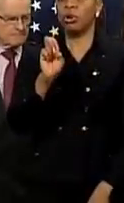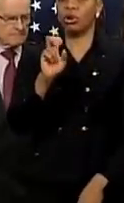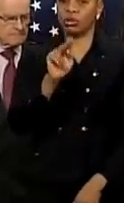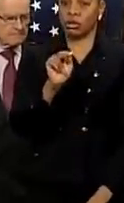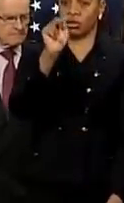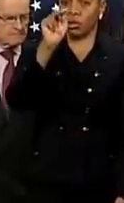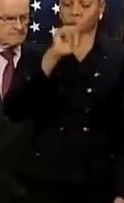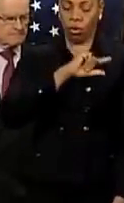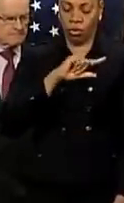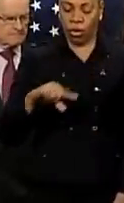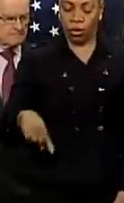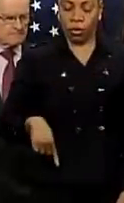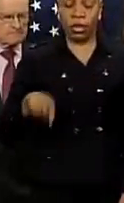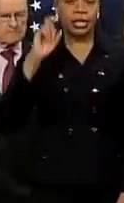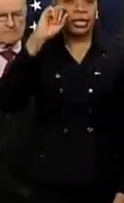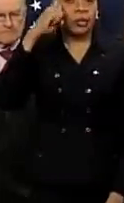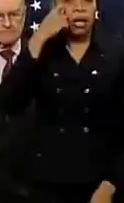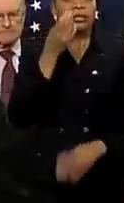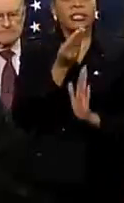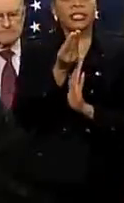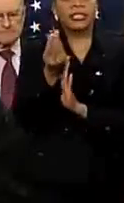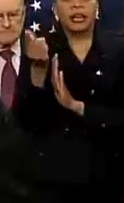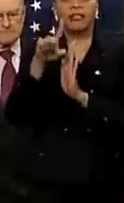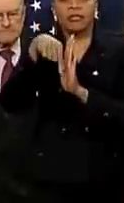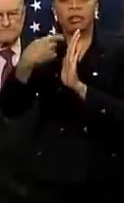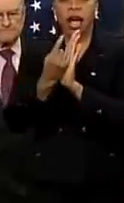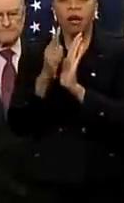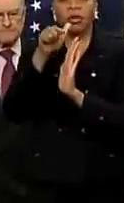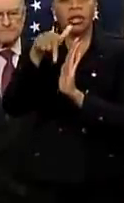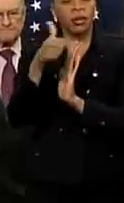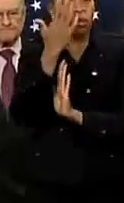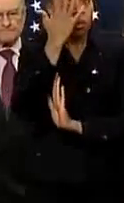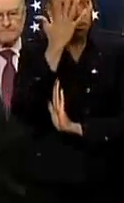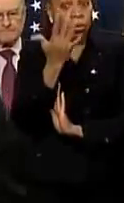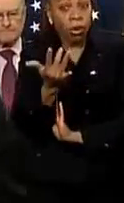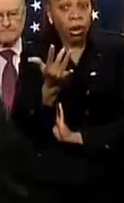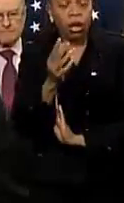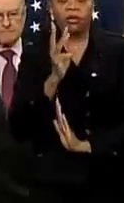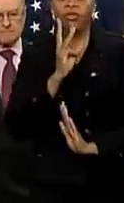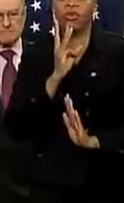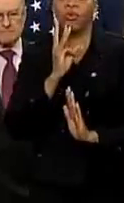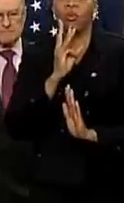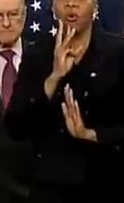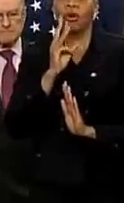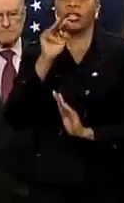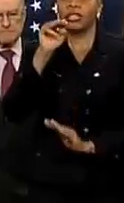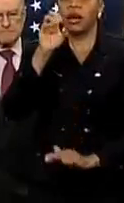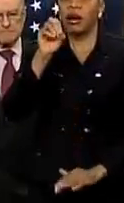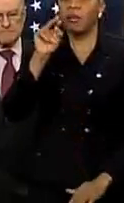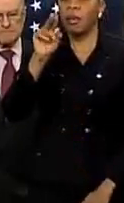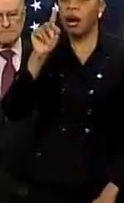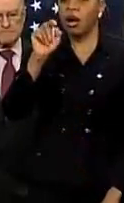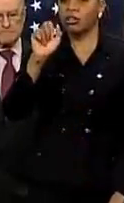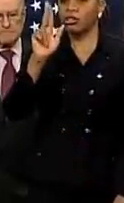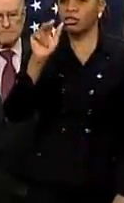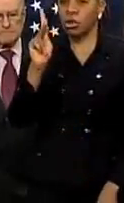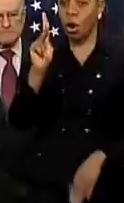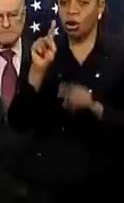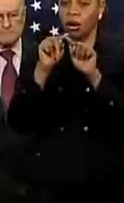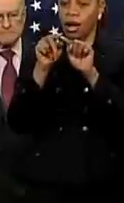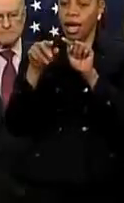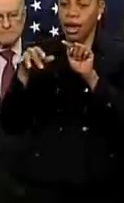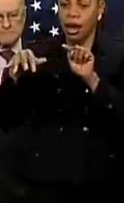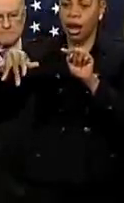several hours later. The reason it's much later there is that the water has to go around Montauk and come all the way down